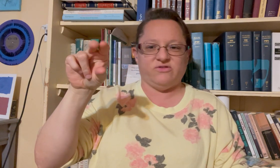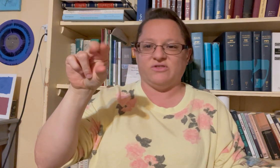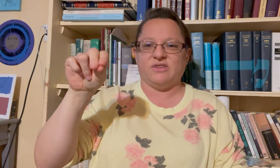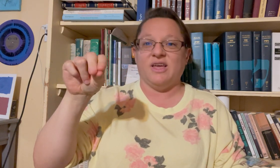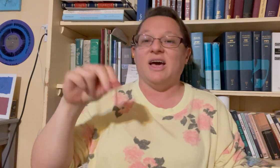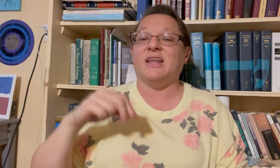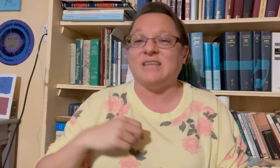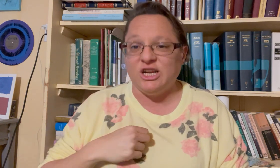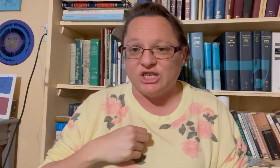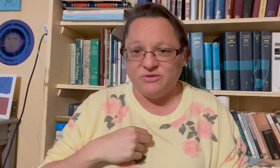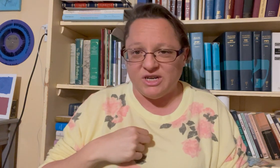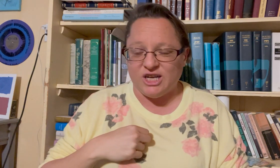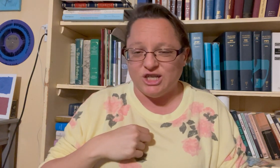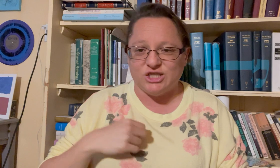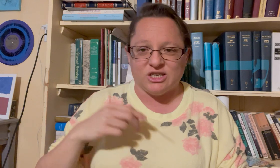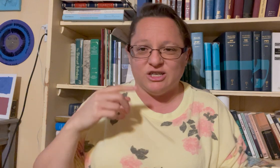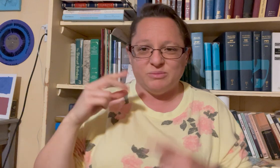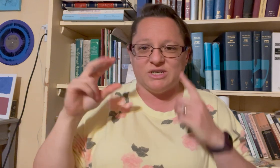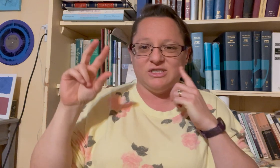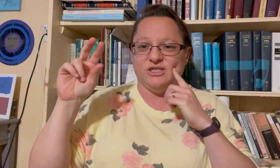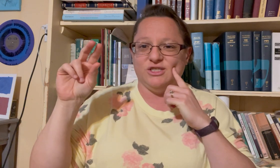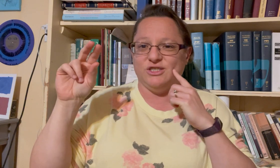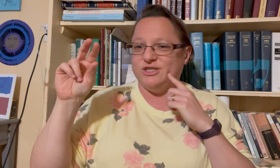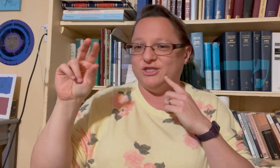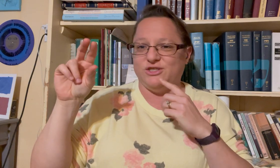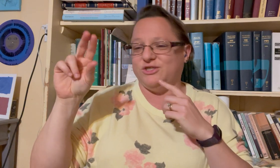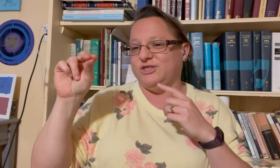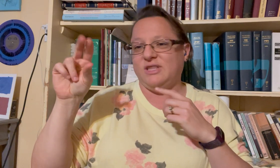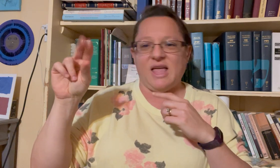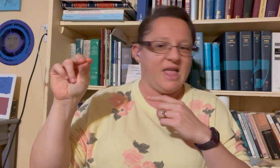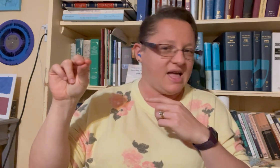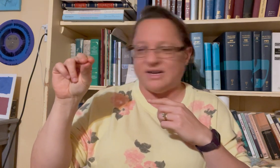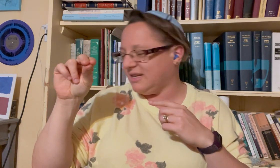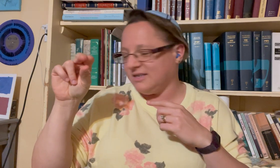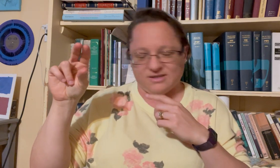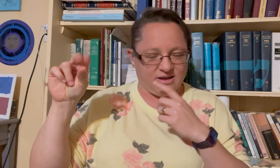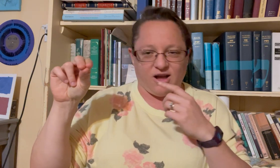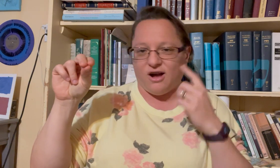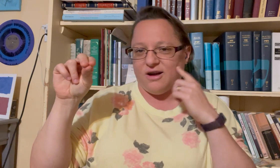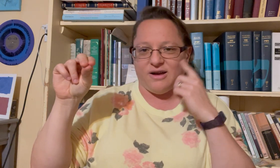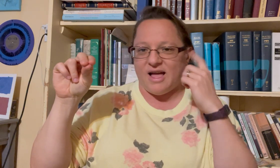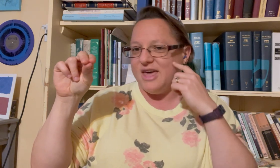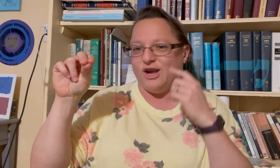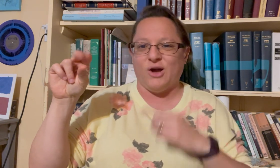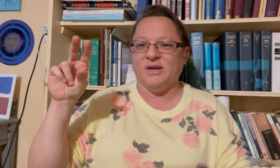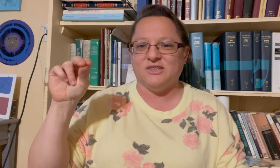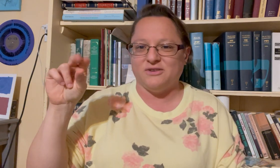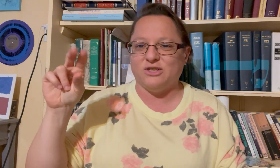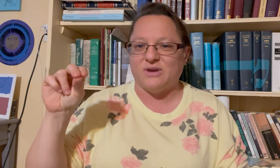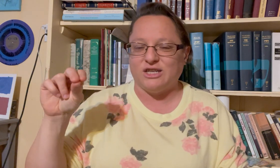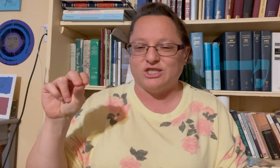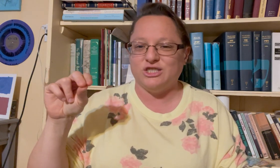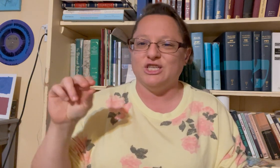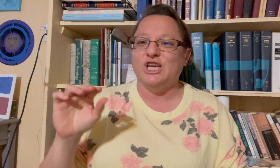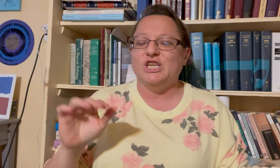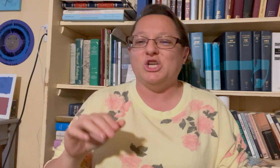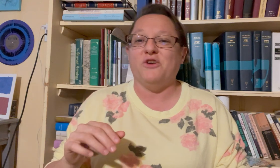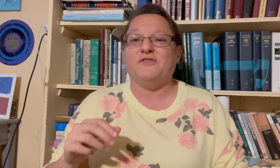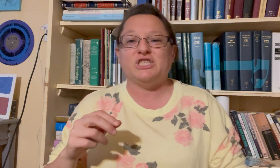and that's actually really hard to learn because the hand and the head are going different directions. So if it's